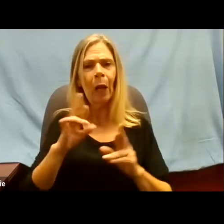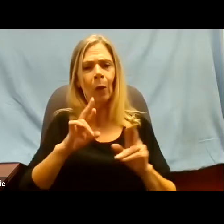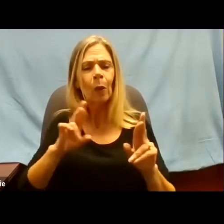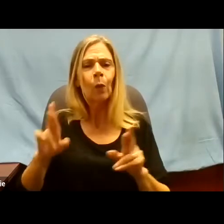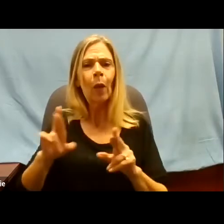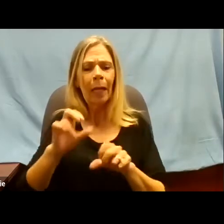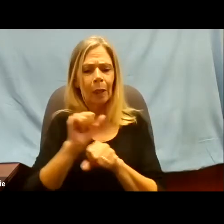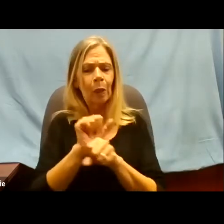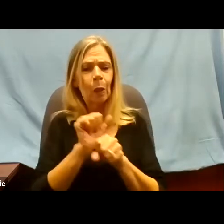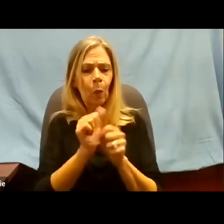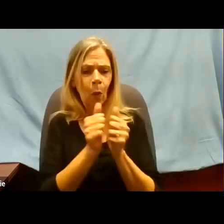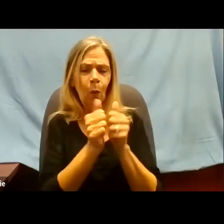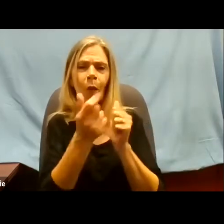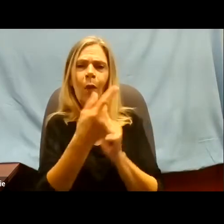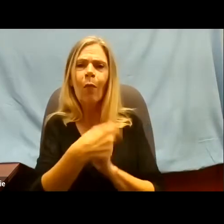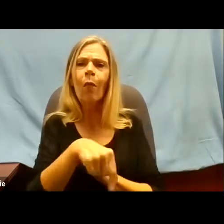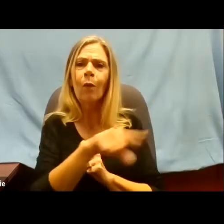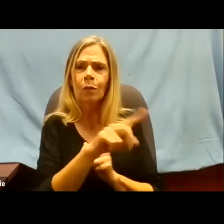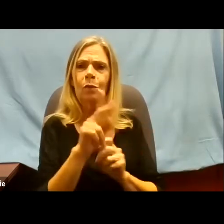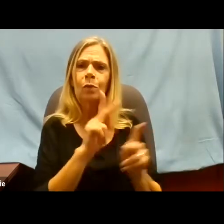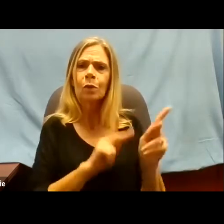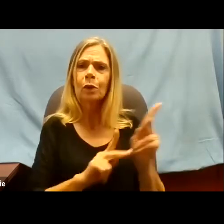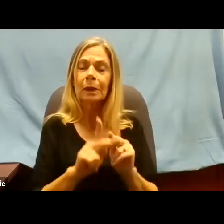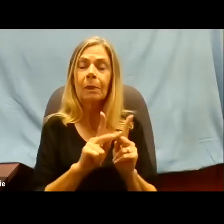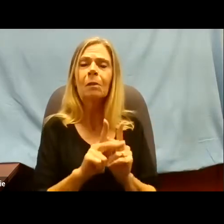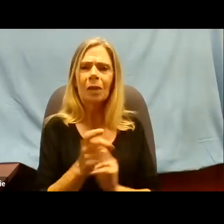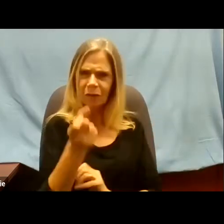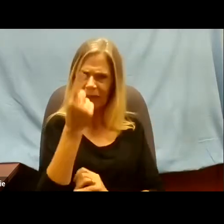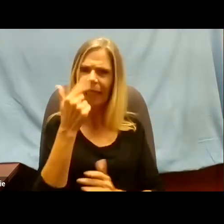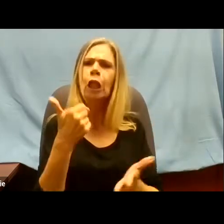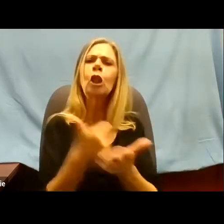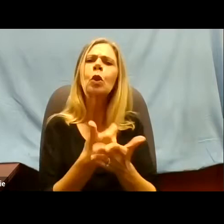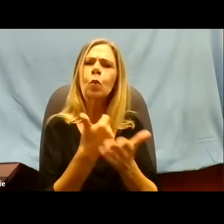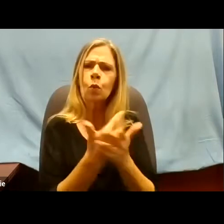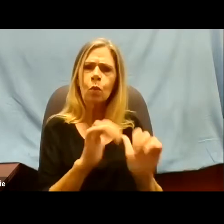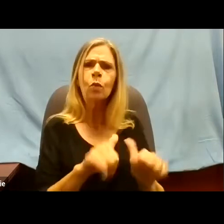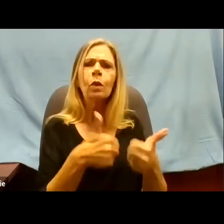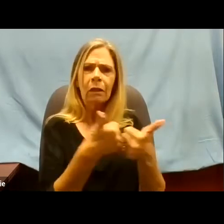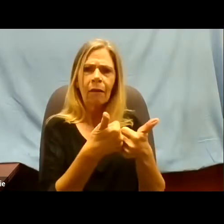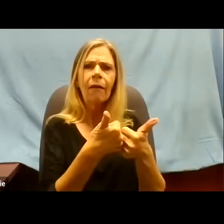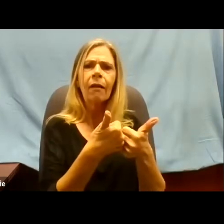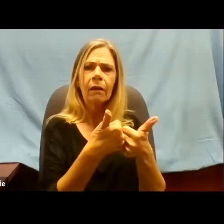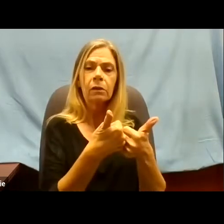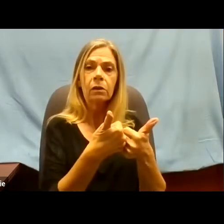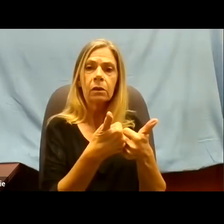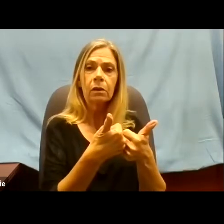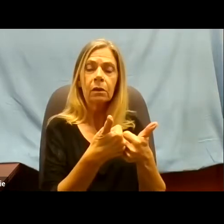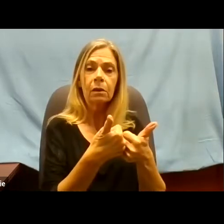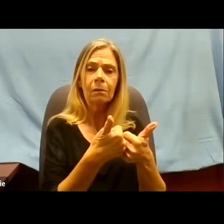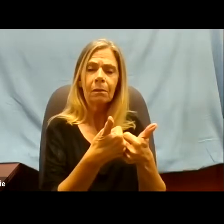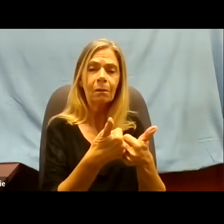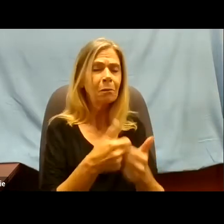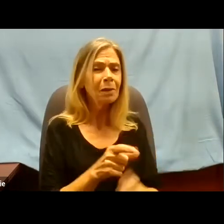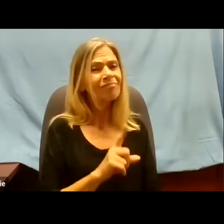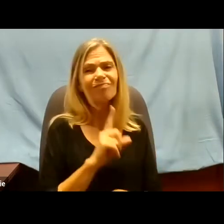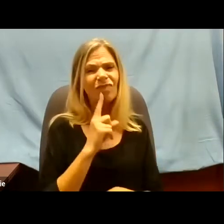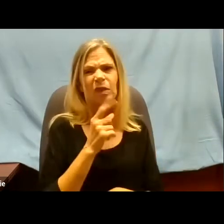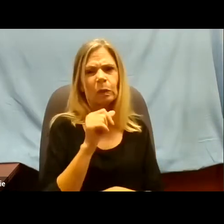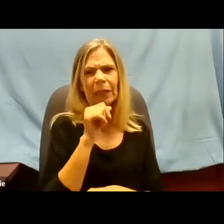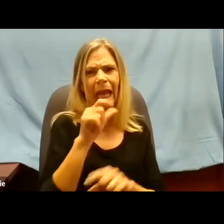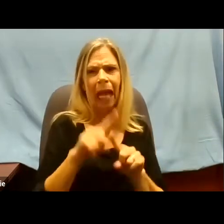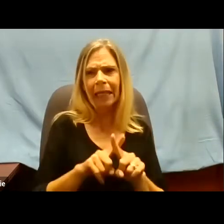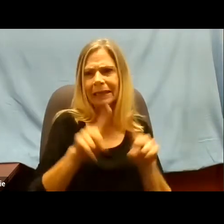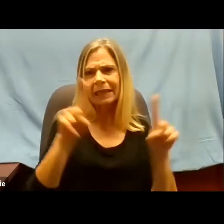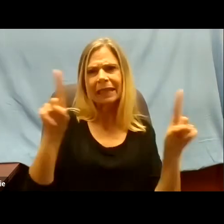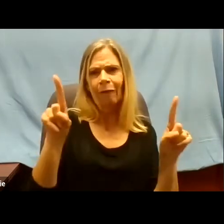to work work with that. It's just a new challenge, but it is no difference, if you will, than everything we've